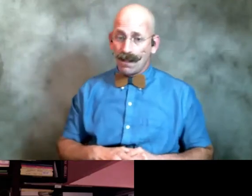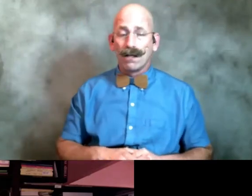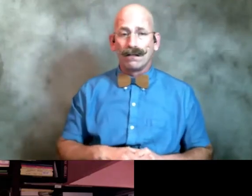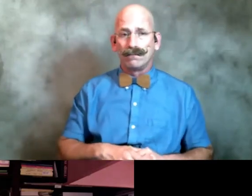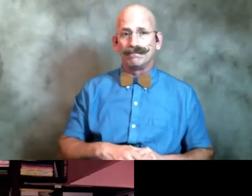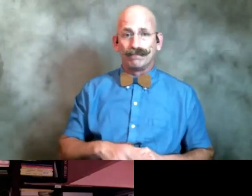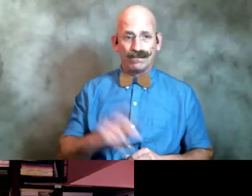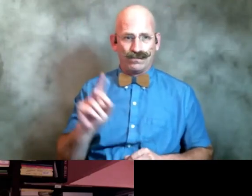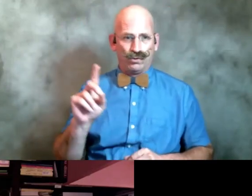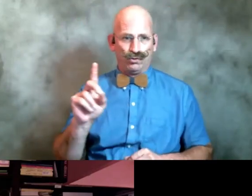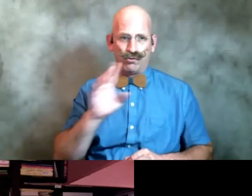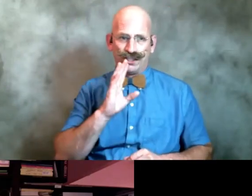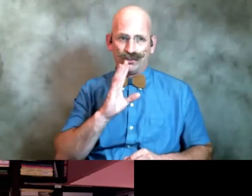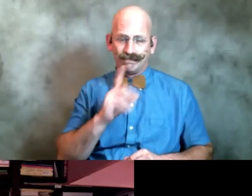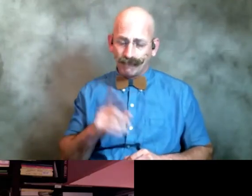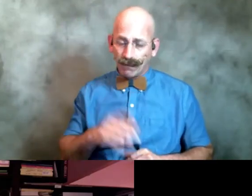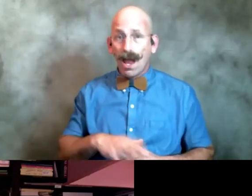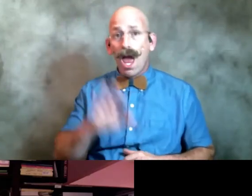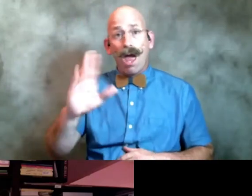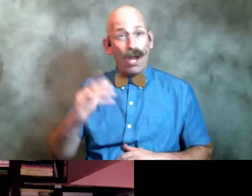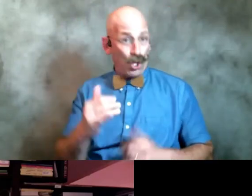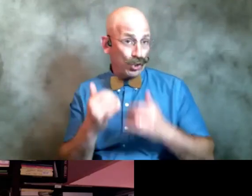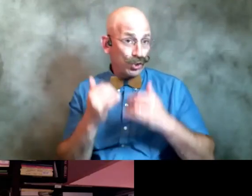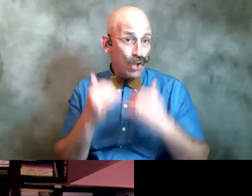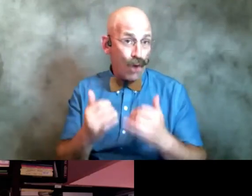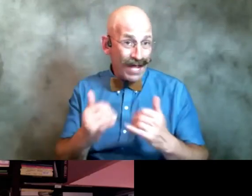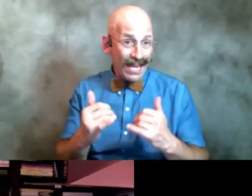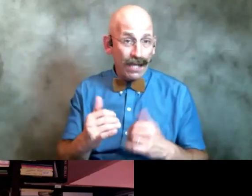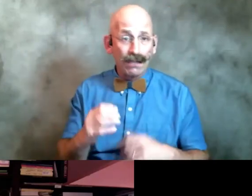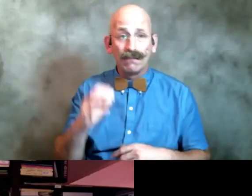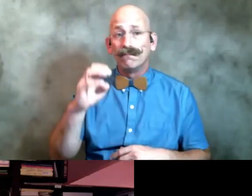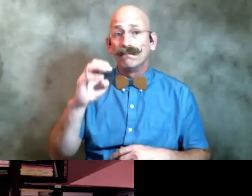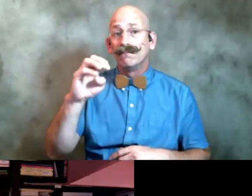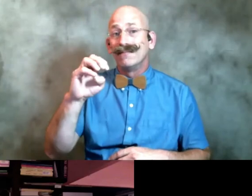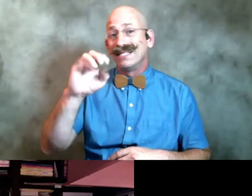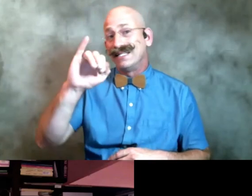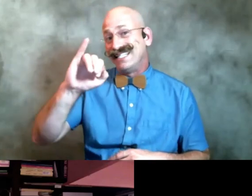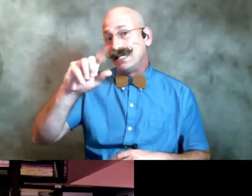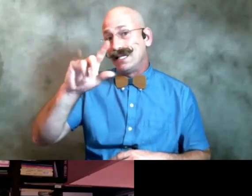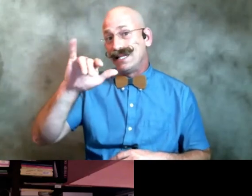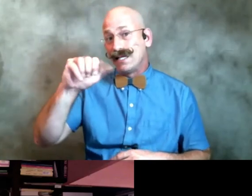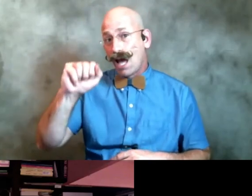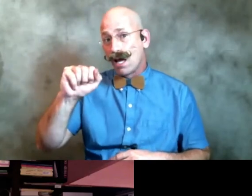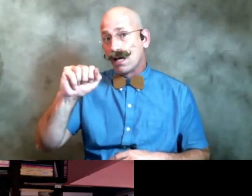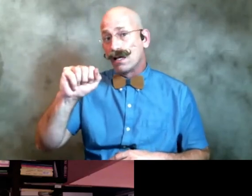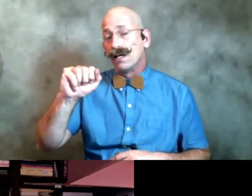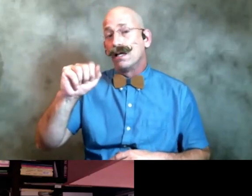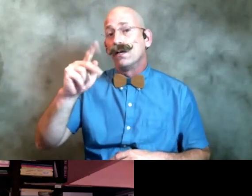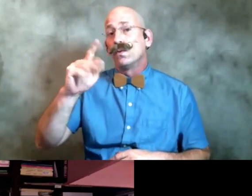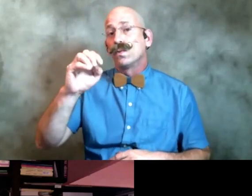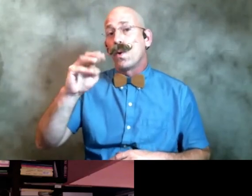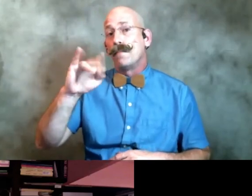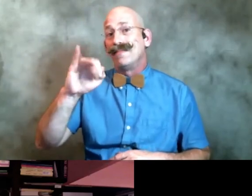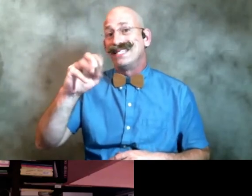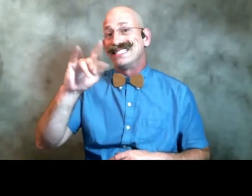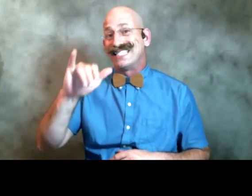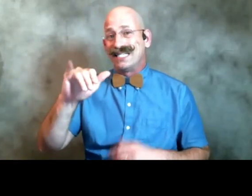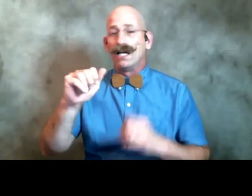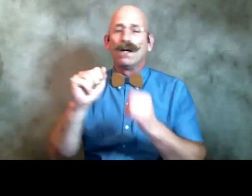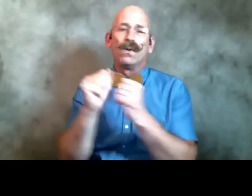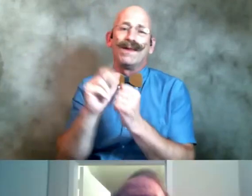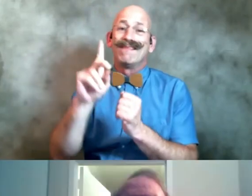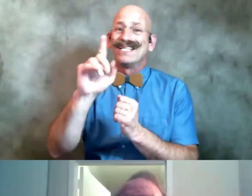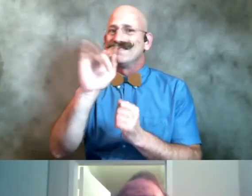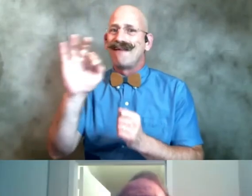if you're asking now um ilia kaminsky with deaf republic is the darwinian